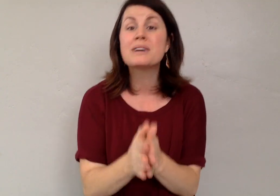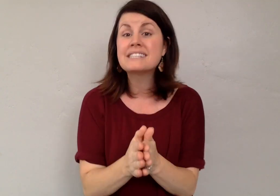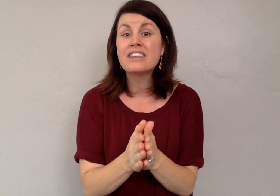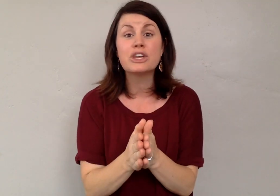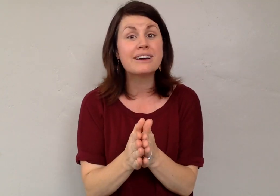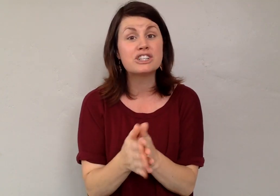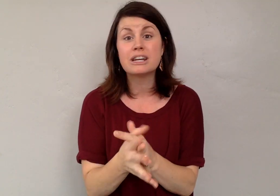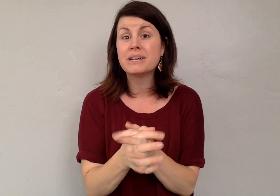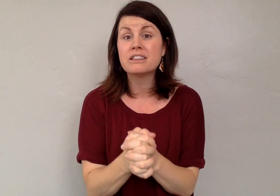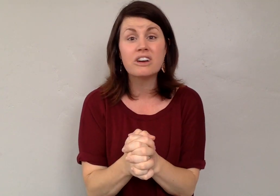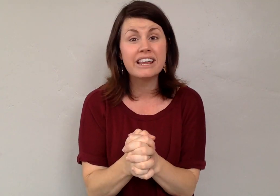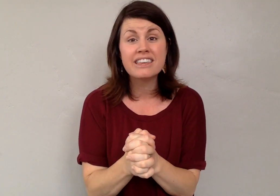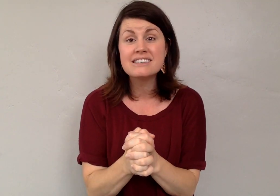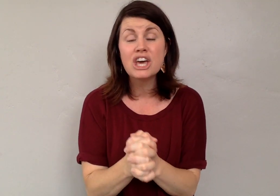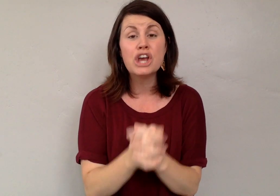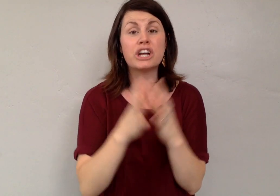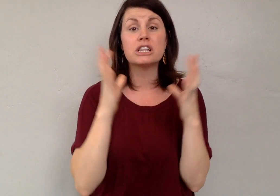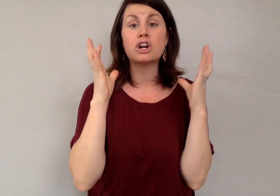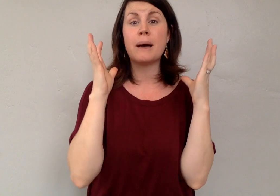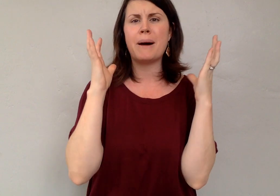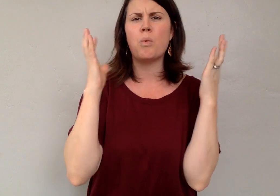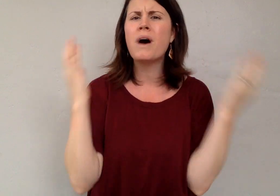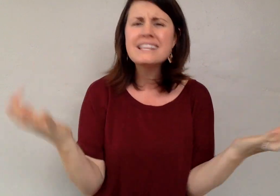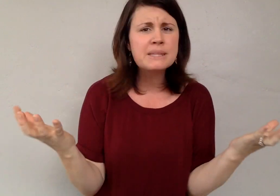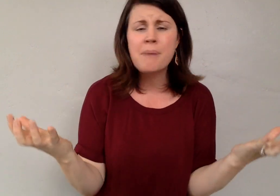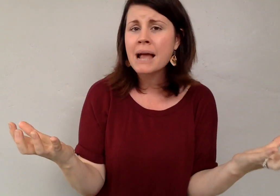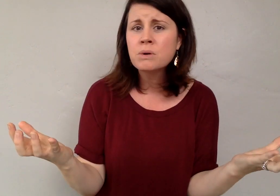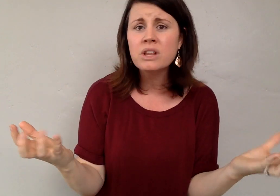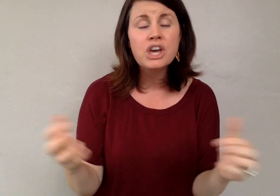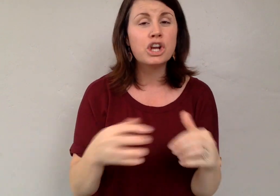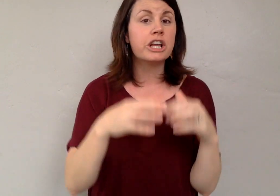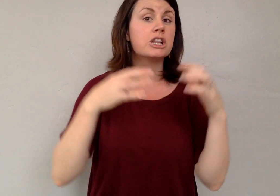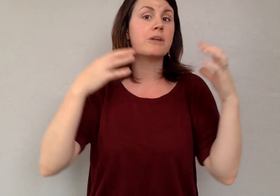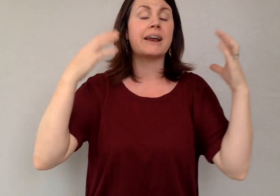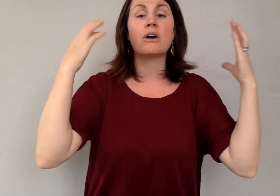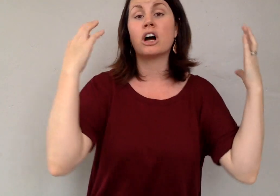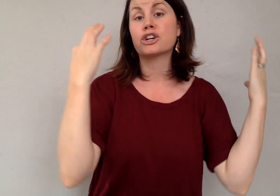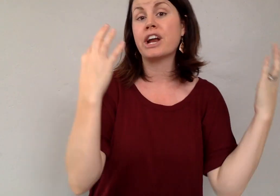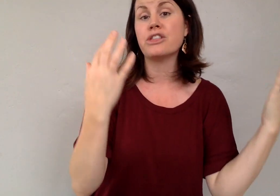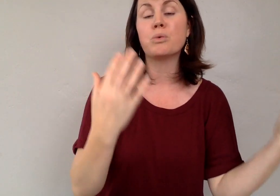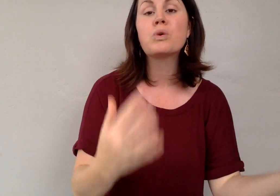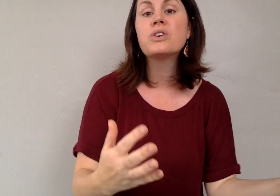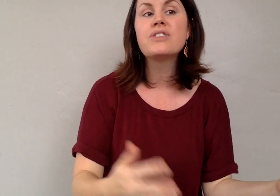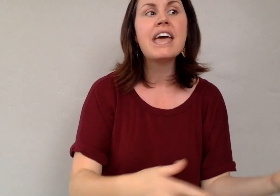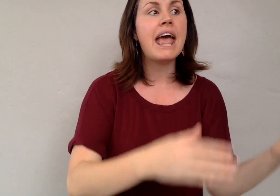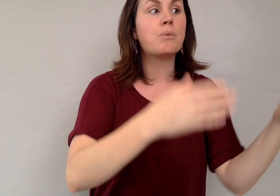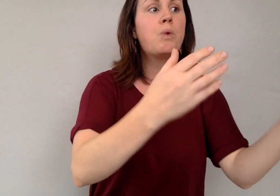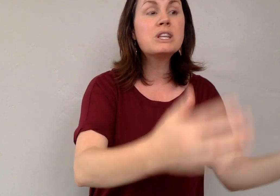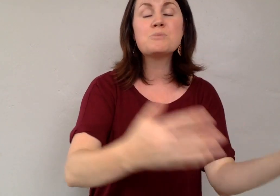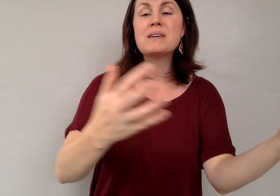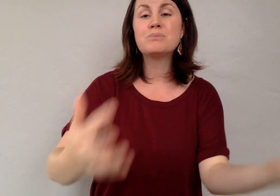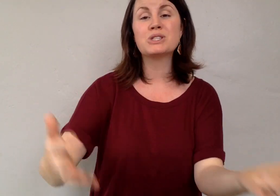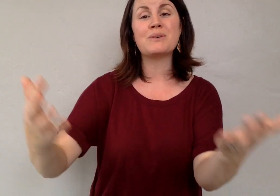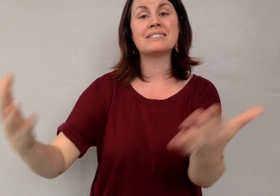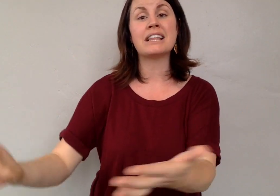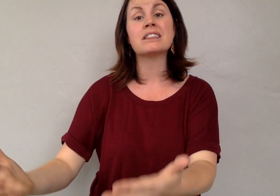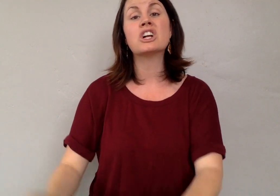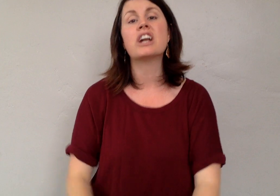excited that you guys are going to be learning this. You're going to learn about what is the Bible. You're going to learn about how God created the world and what do people do as they learn